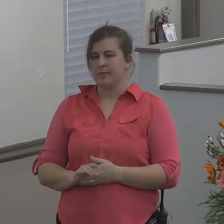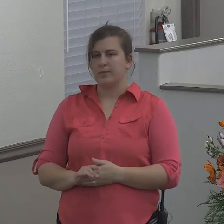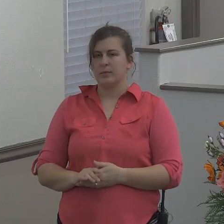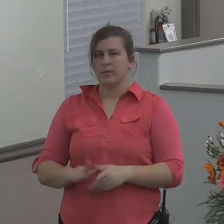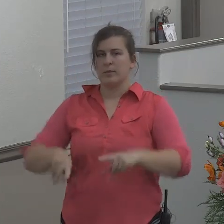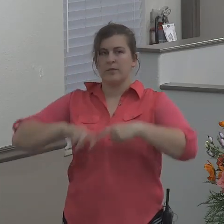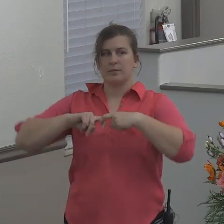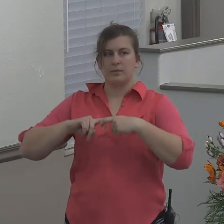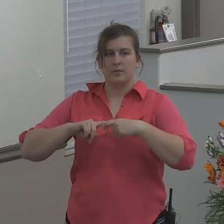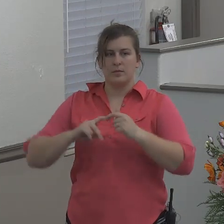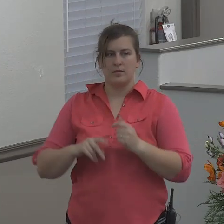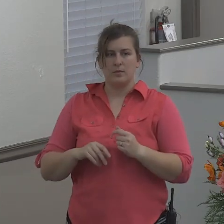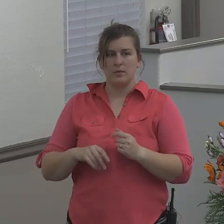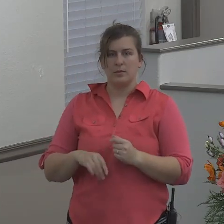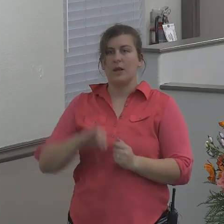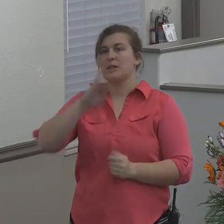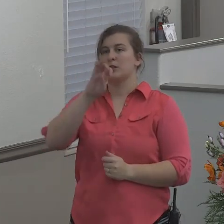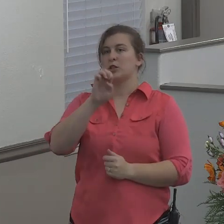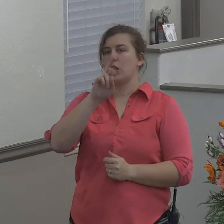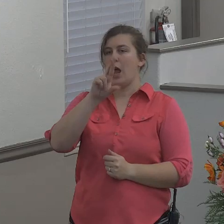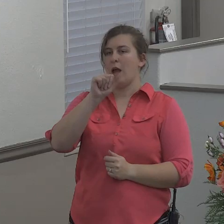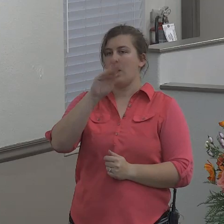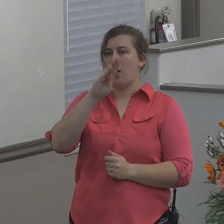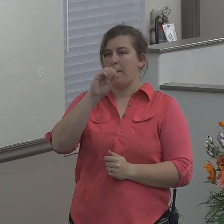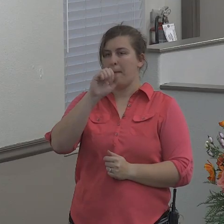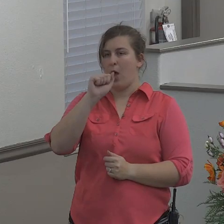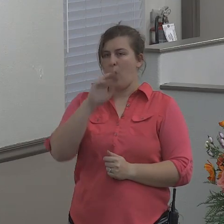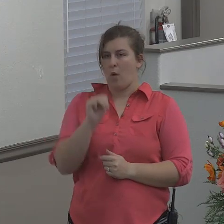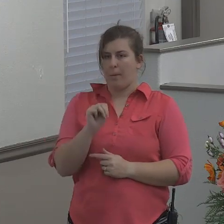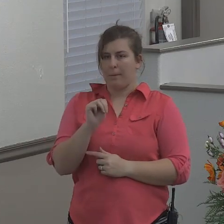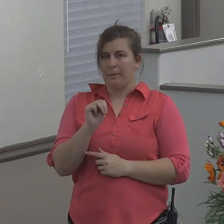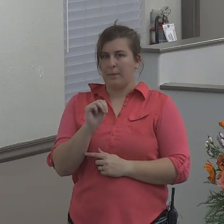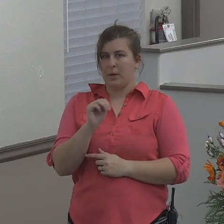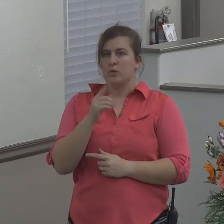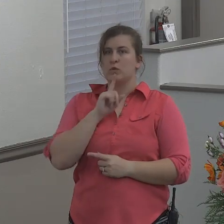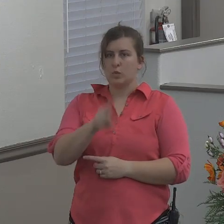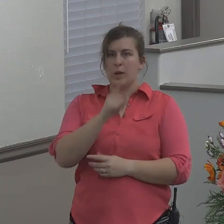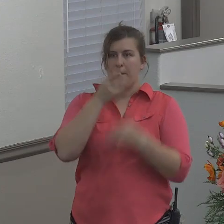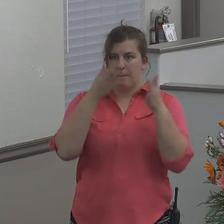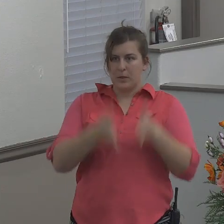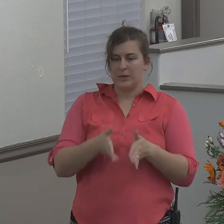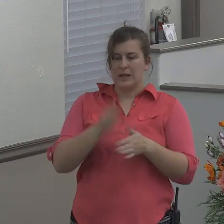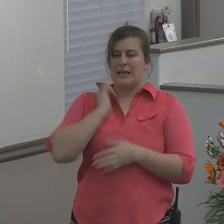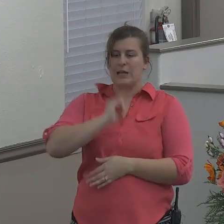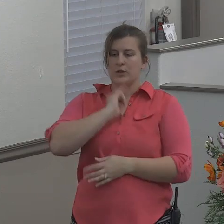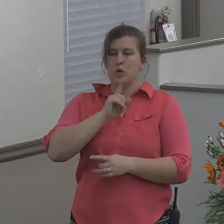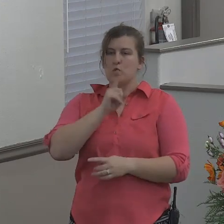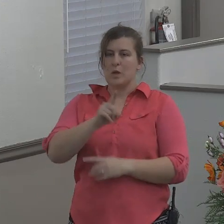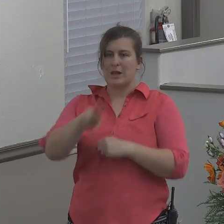Jeroboam was a real person. Israel was a real nation. Hamath was a real place.